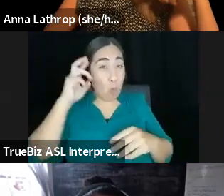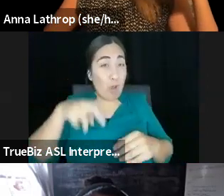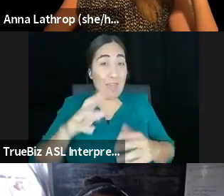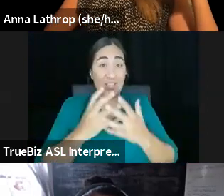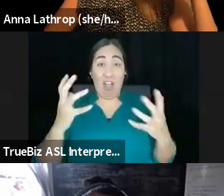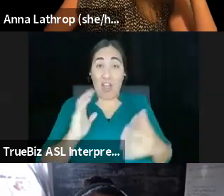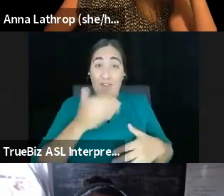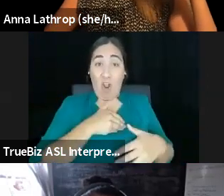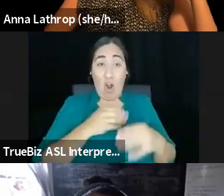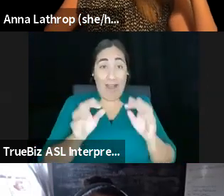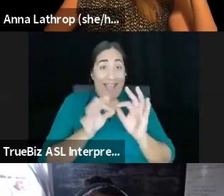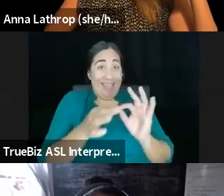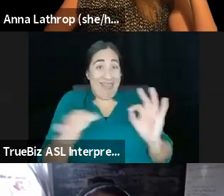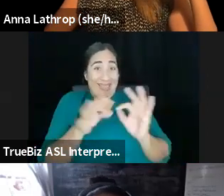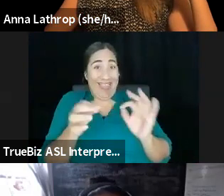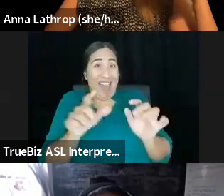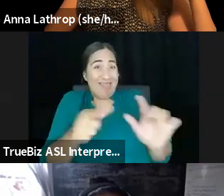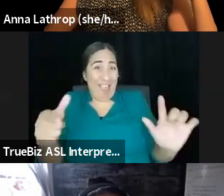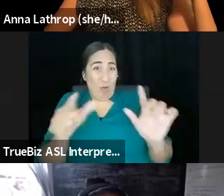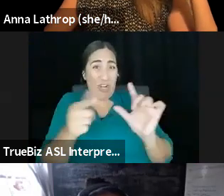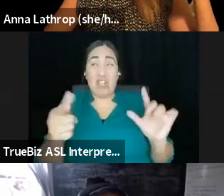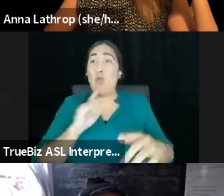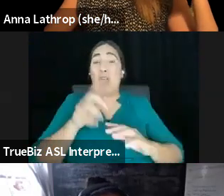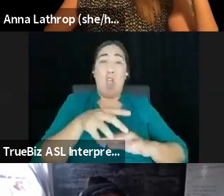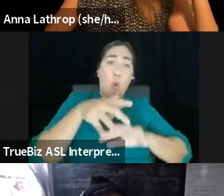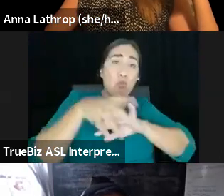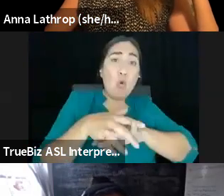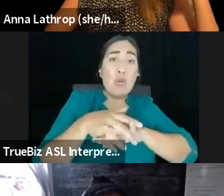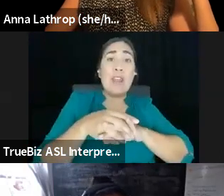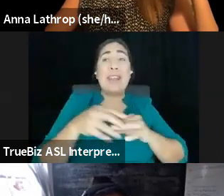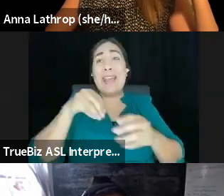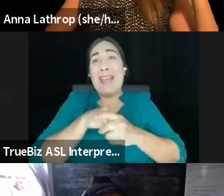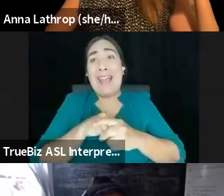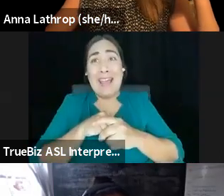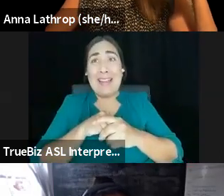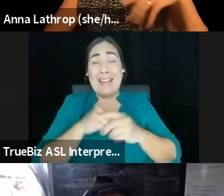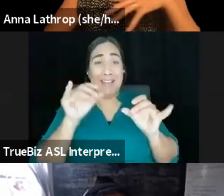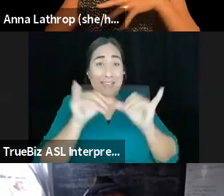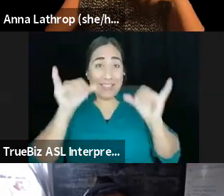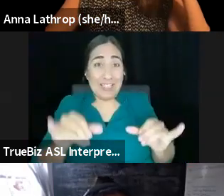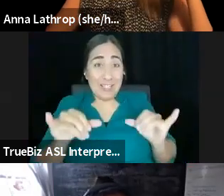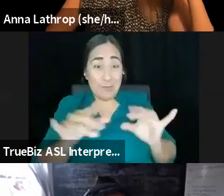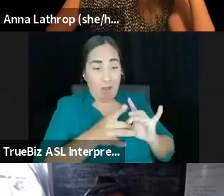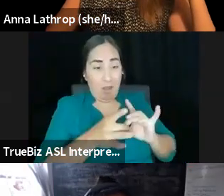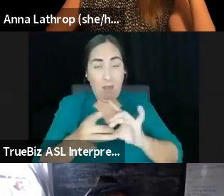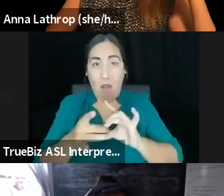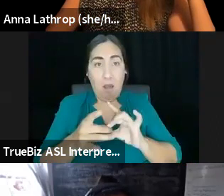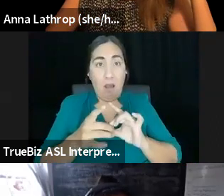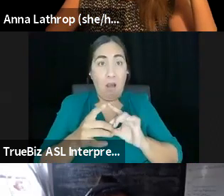in system interlocking systems of oppression that we didn't realize. And so we actually have to go back to our, our